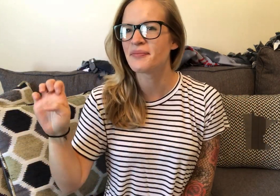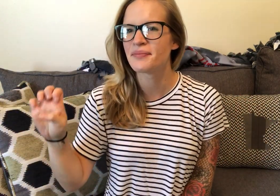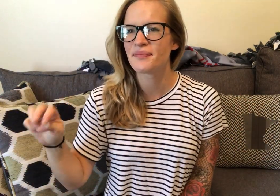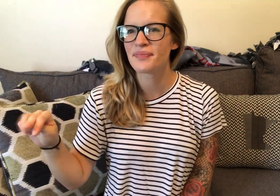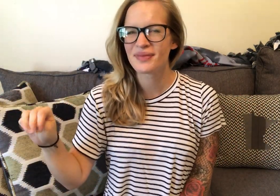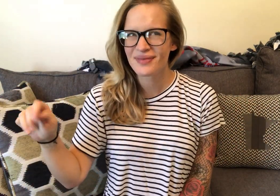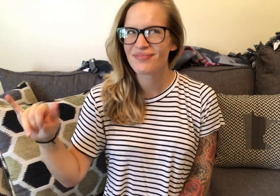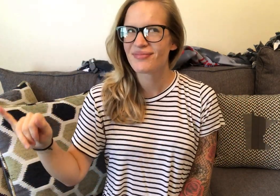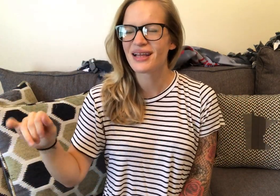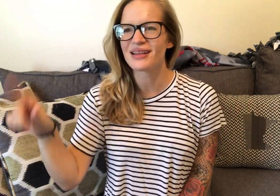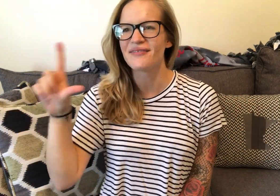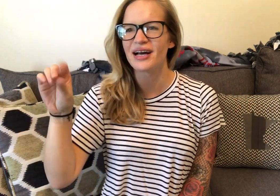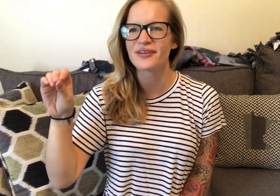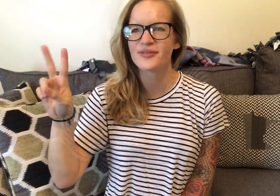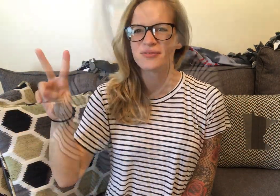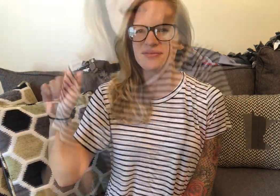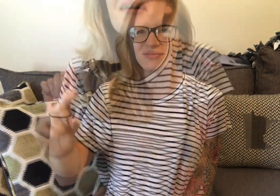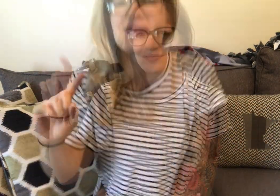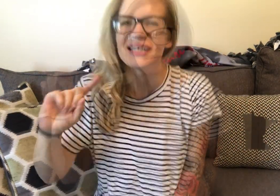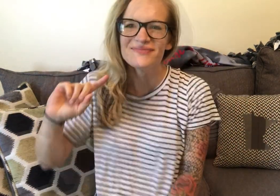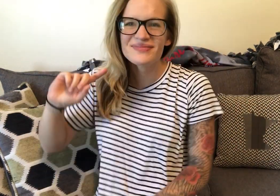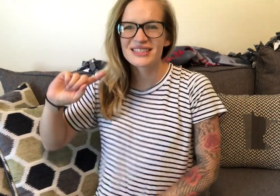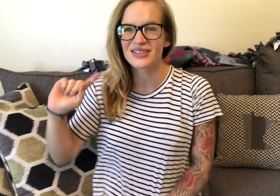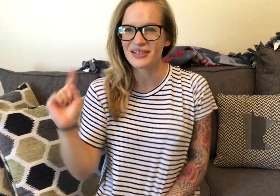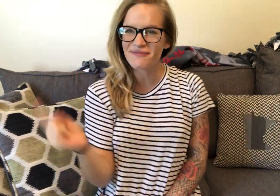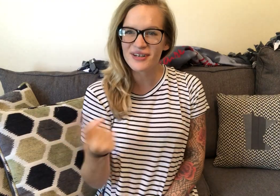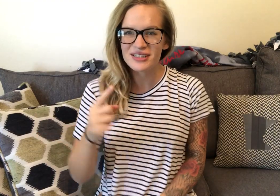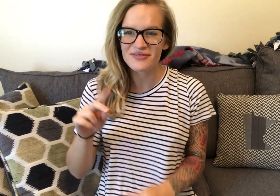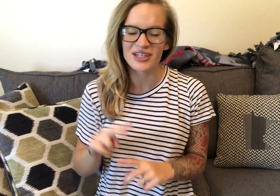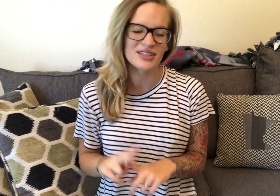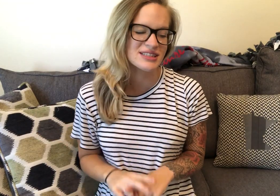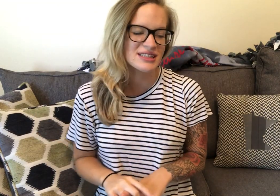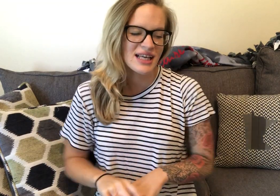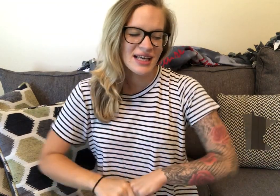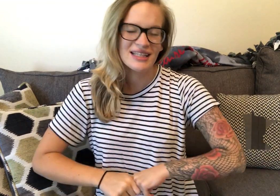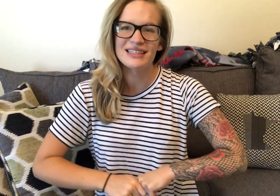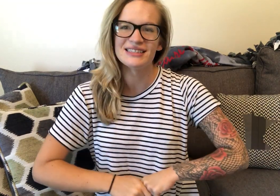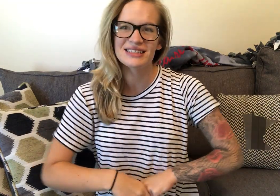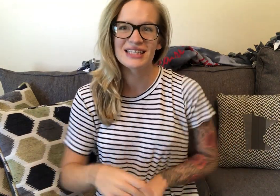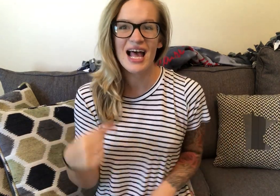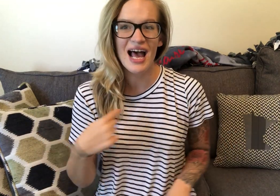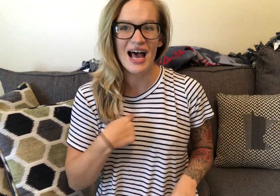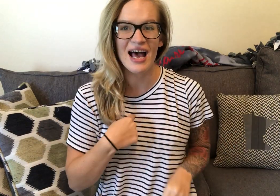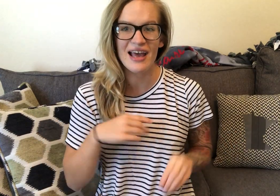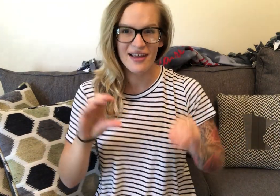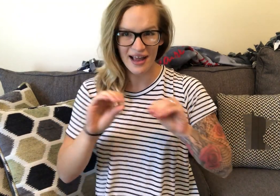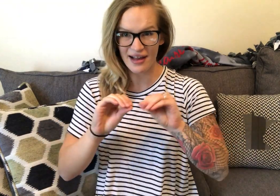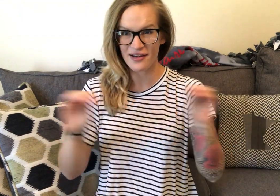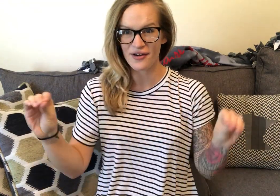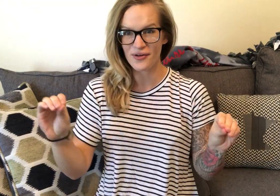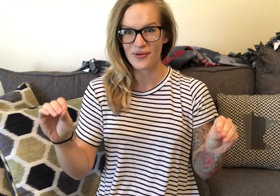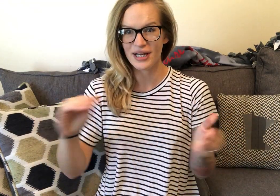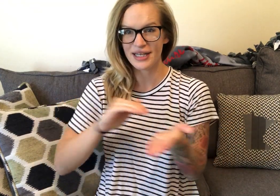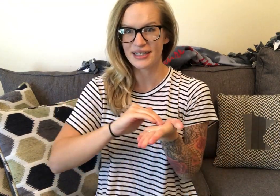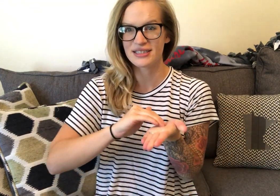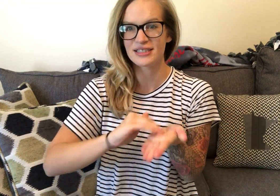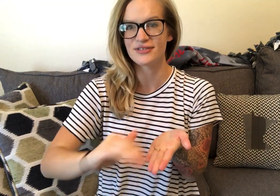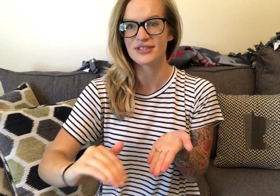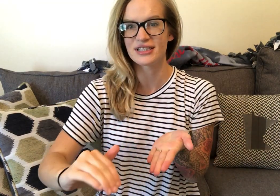Lovato. Okay, so the first verse is I got no excuses.